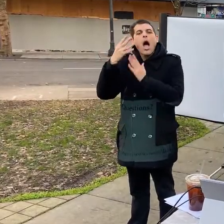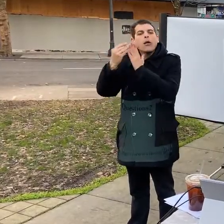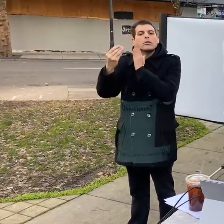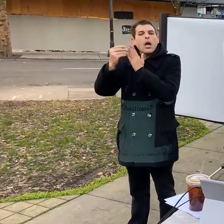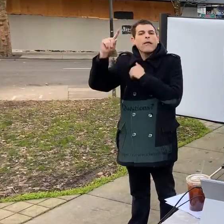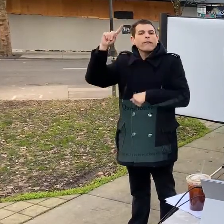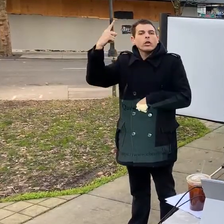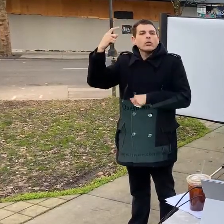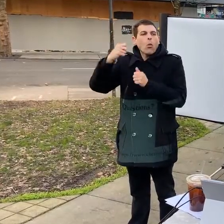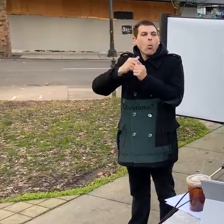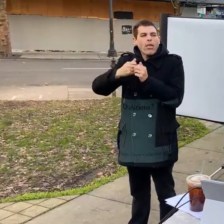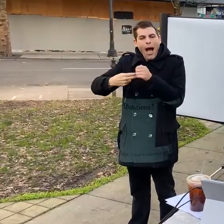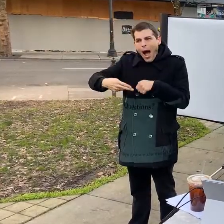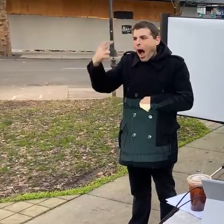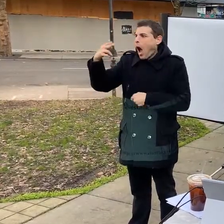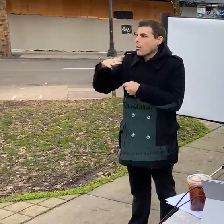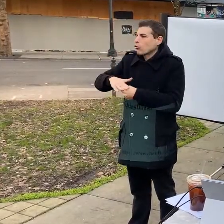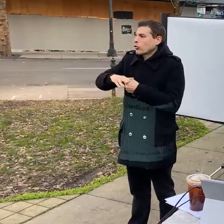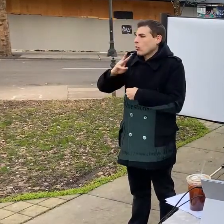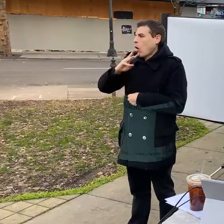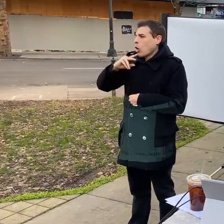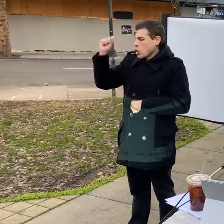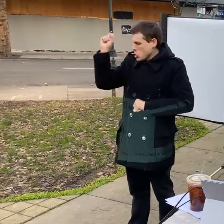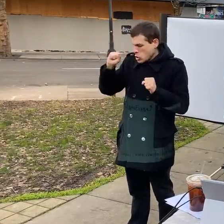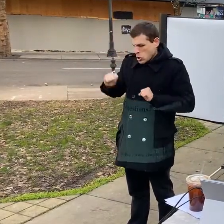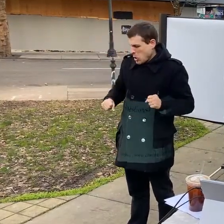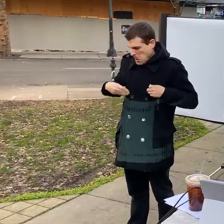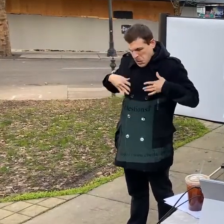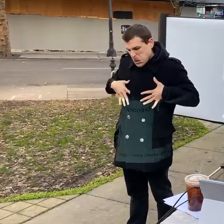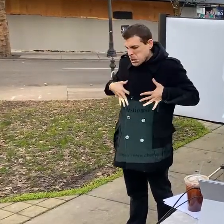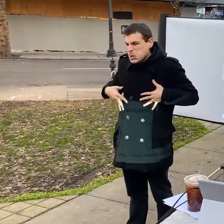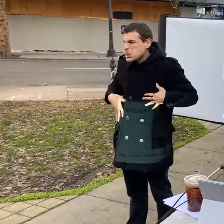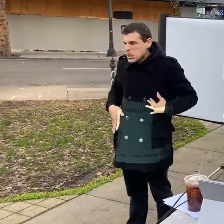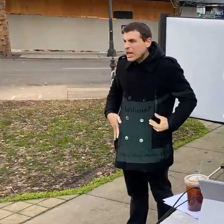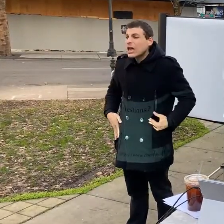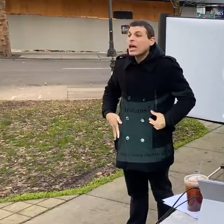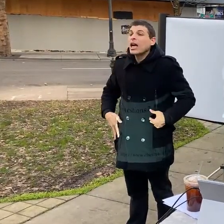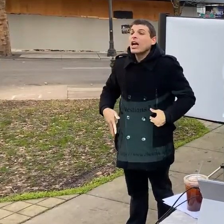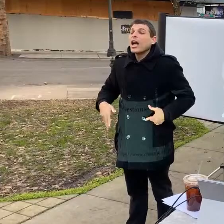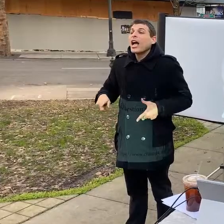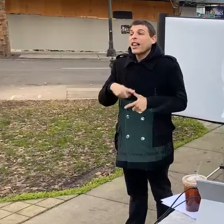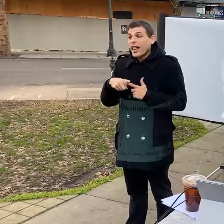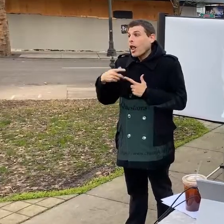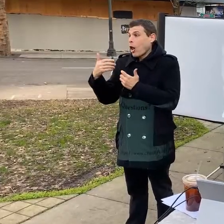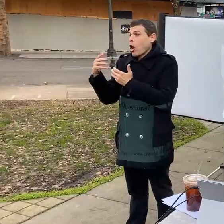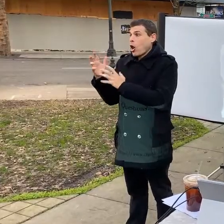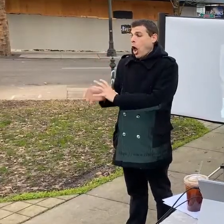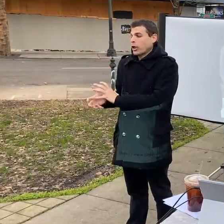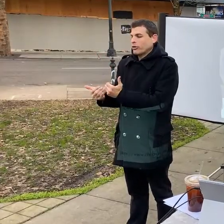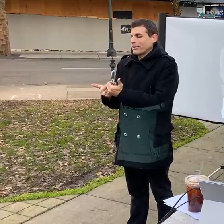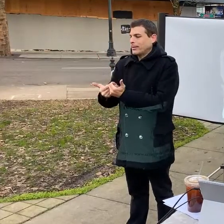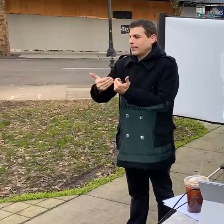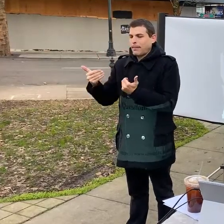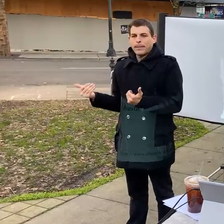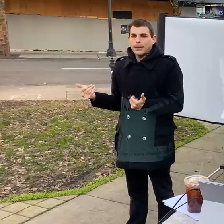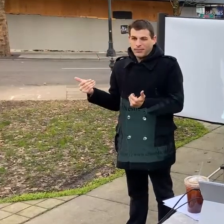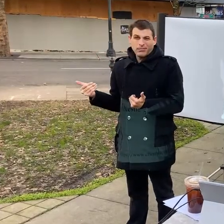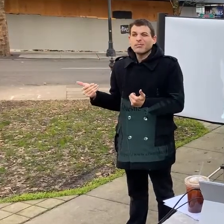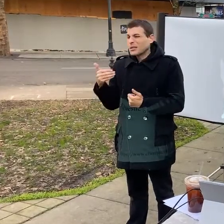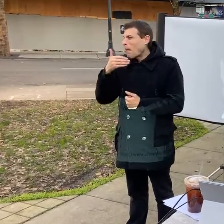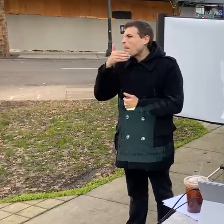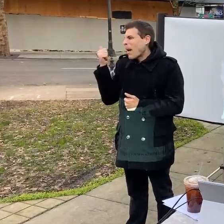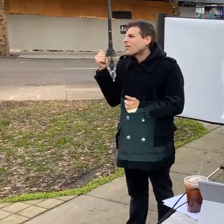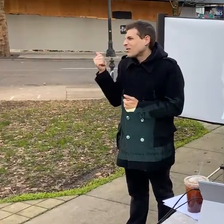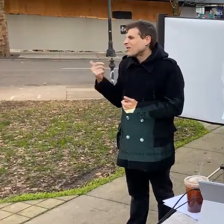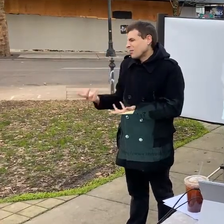with a high pressure hose right um and do your laundry separately i think it's gonna be sort of your best